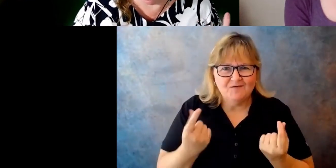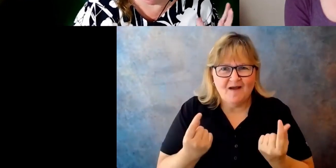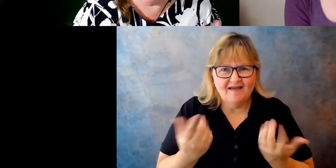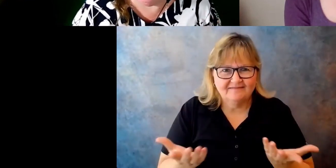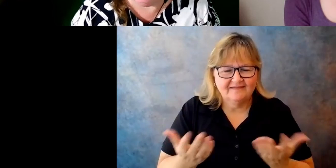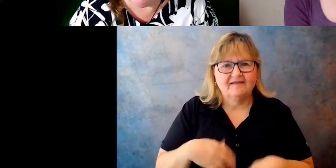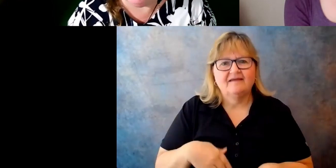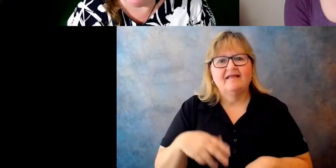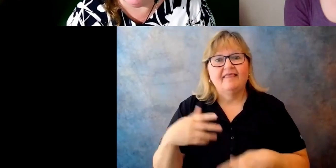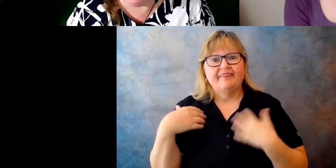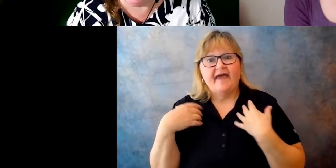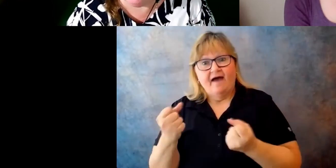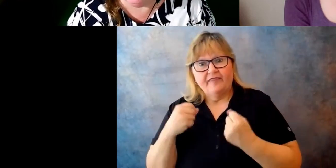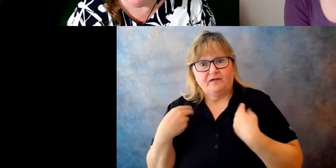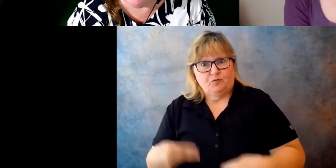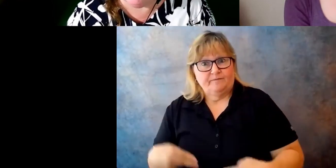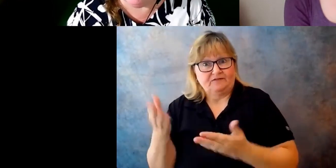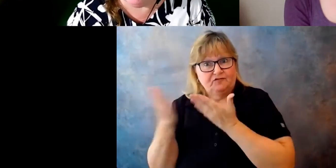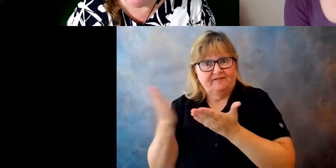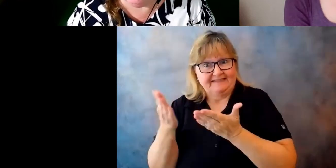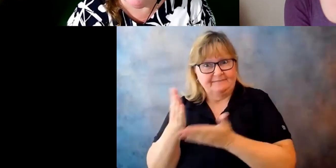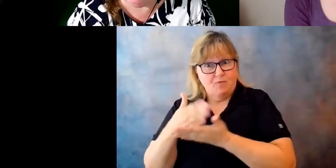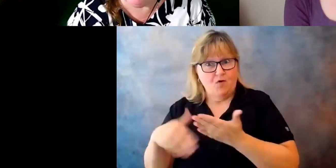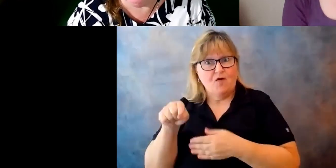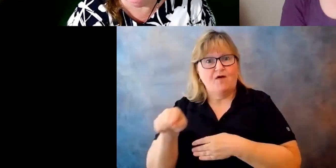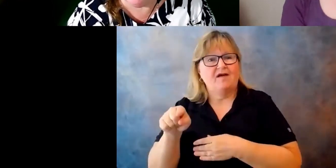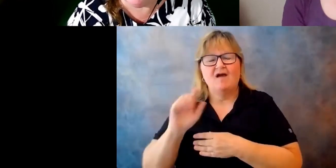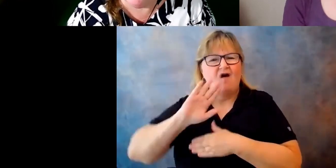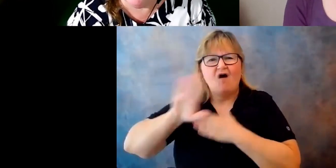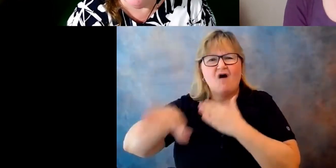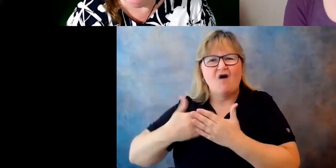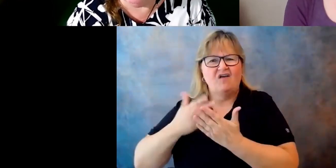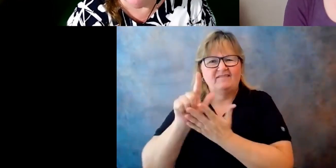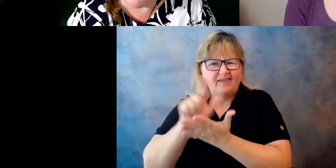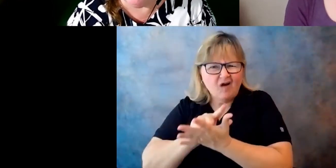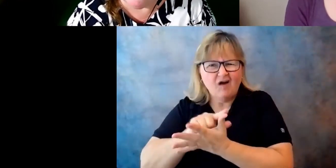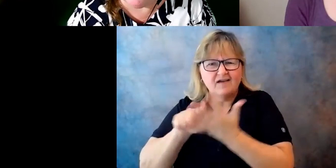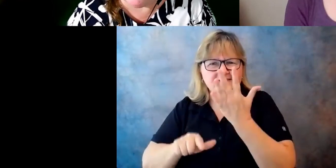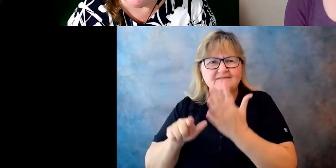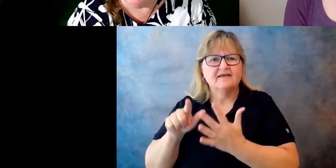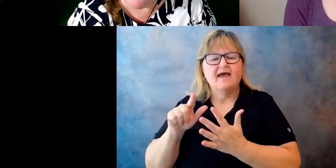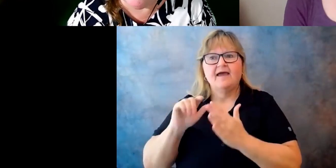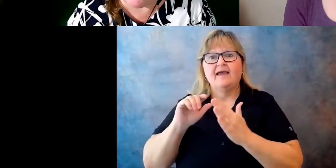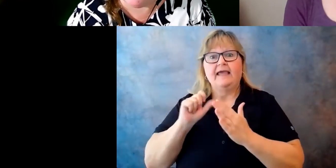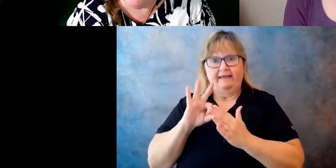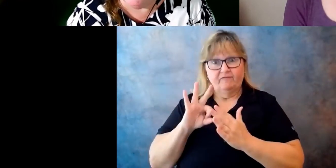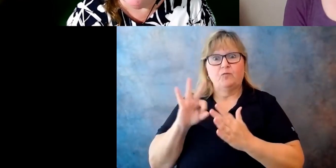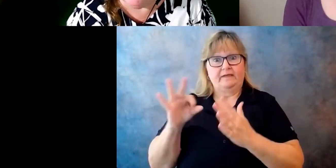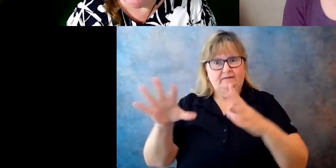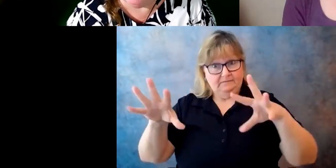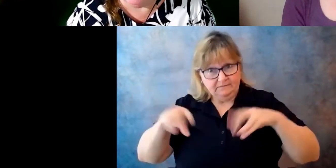with all of the, the legislation that, that, that we have, how will it, how will ratifying impact,